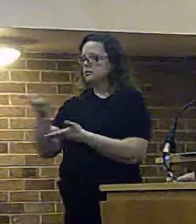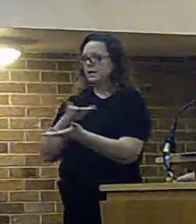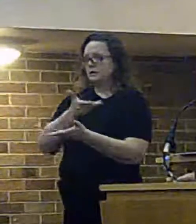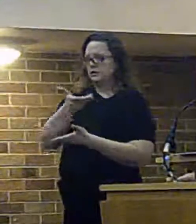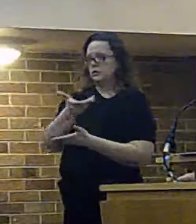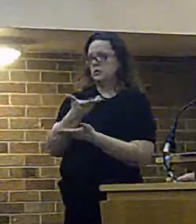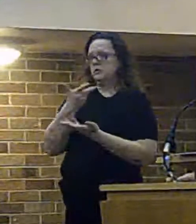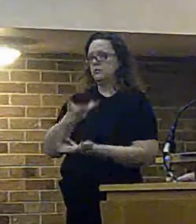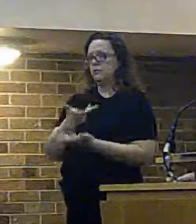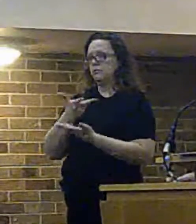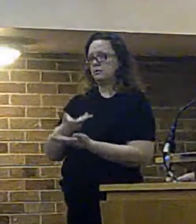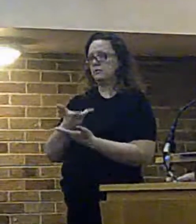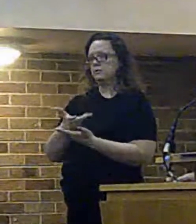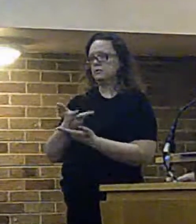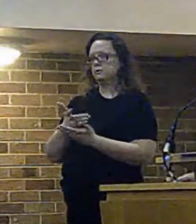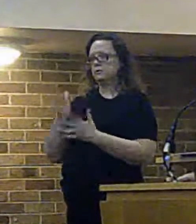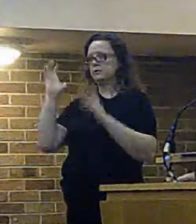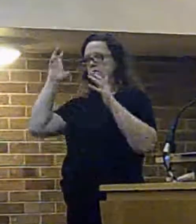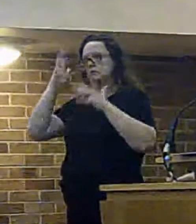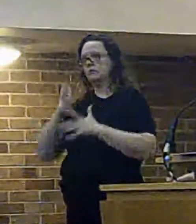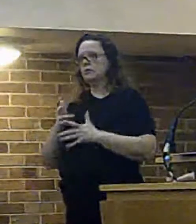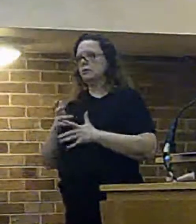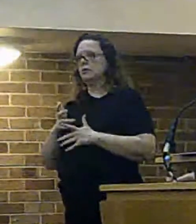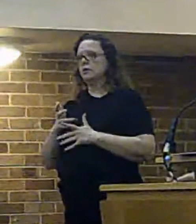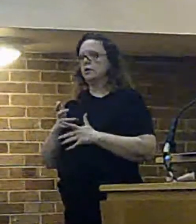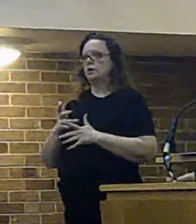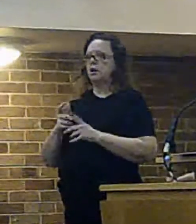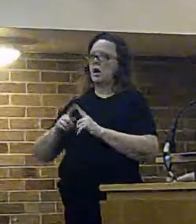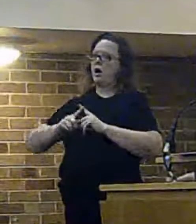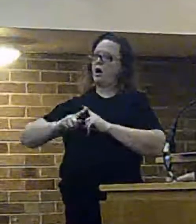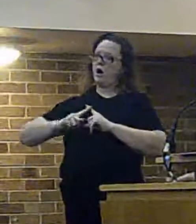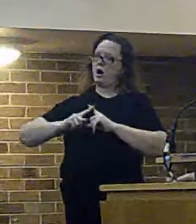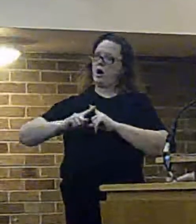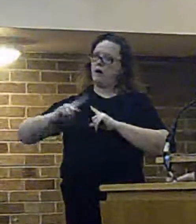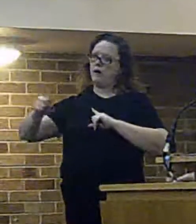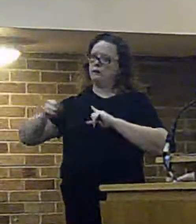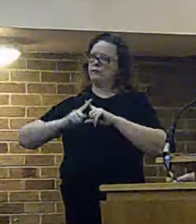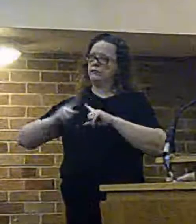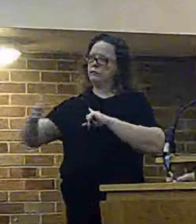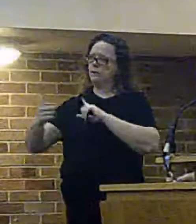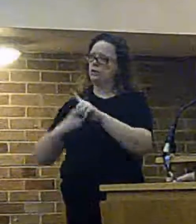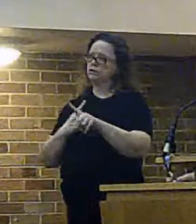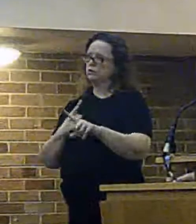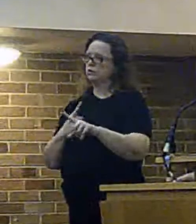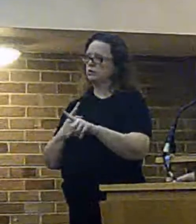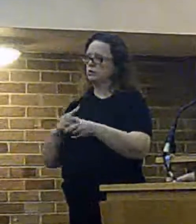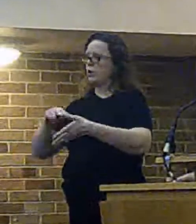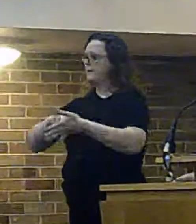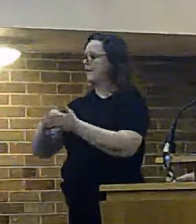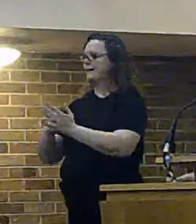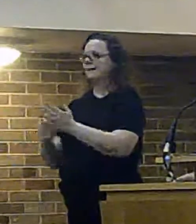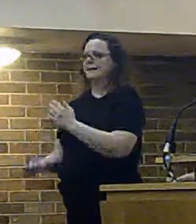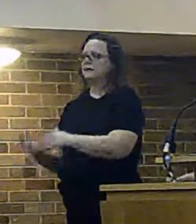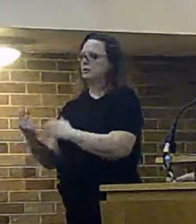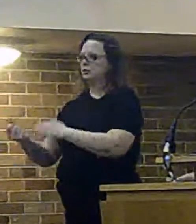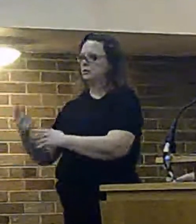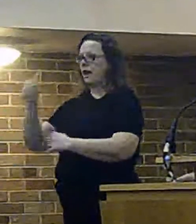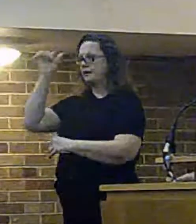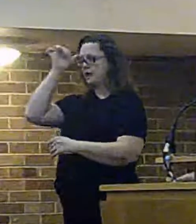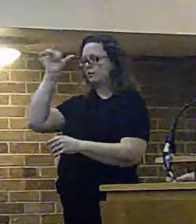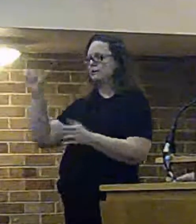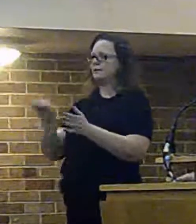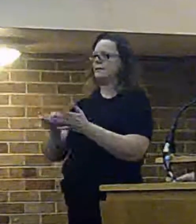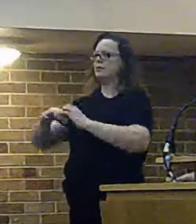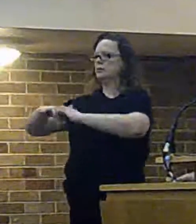operational response not planning issues i understand that it is very difficult to disengage the two i